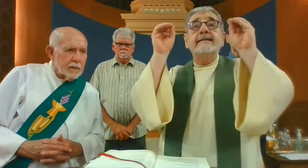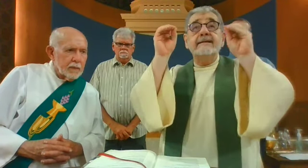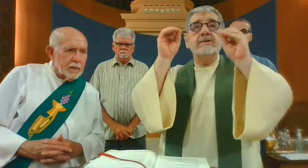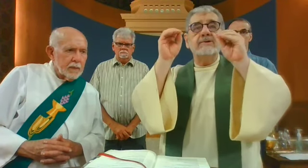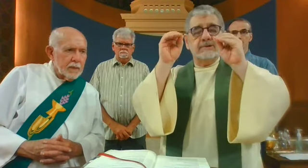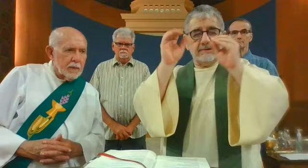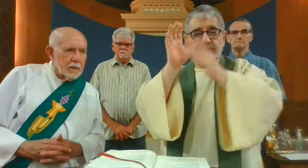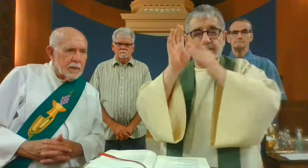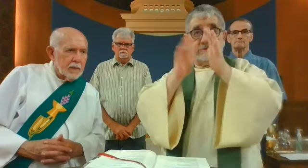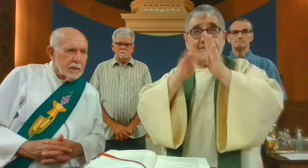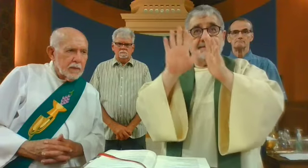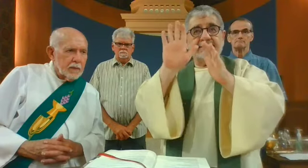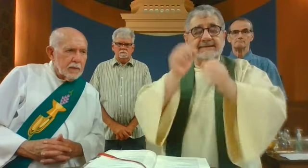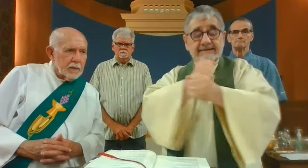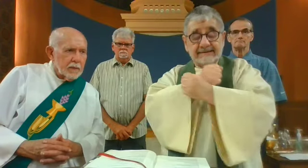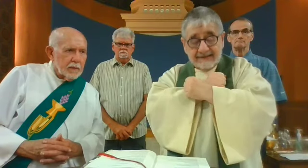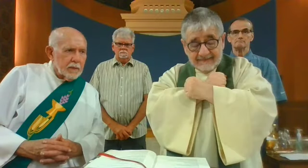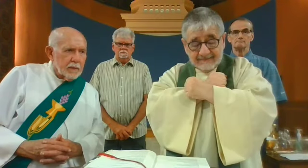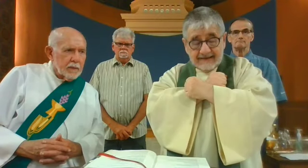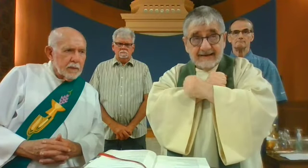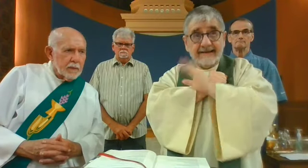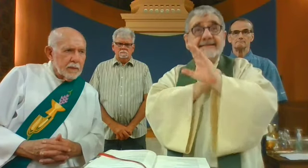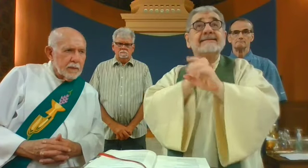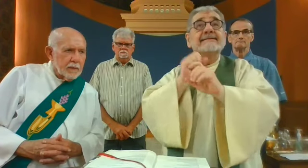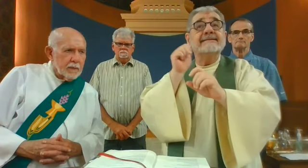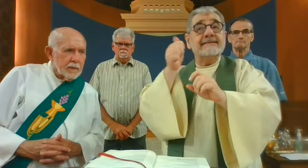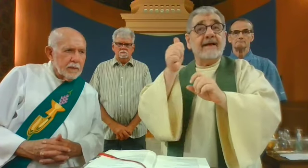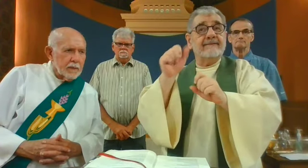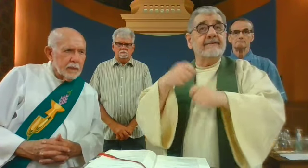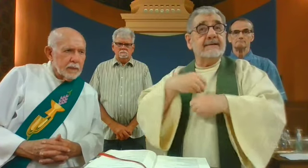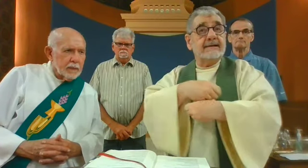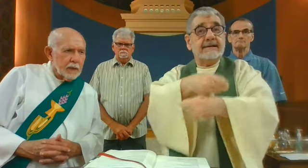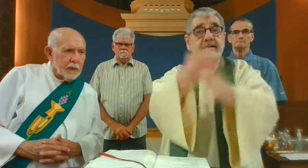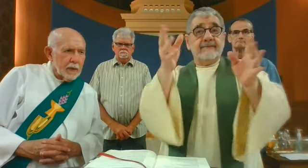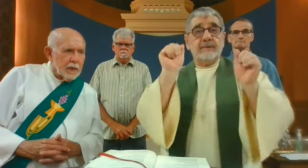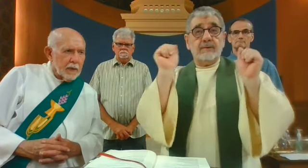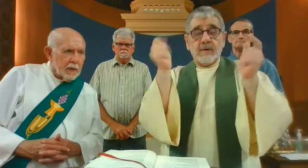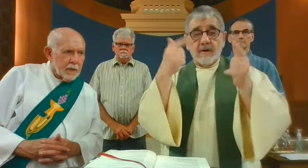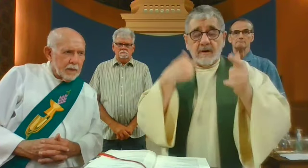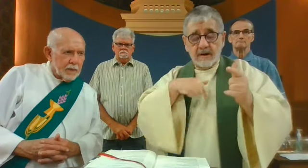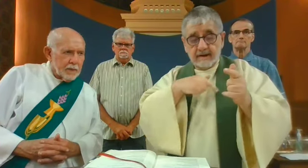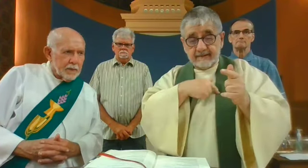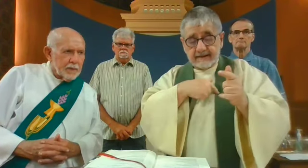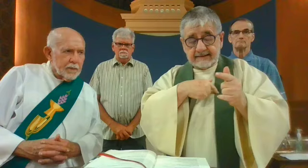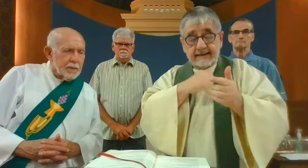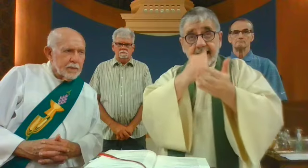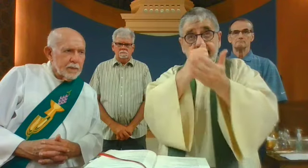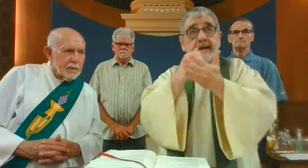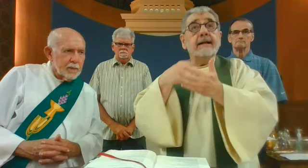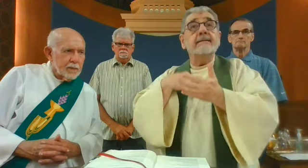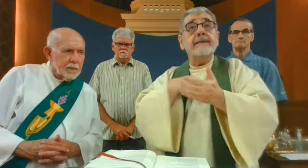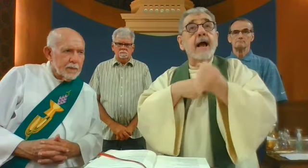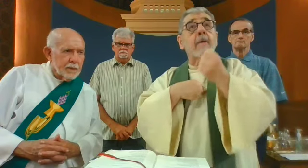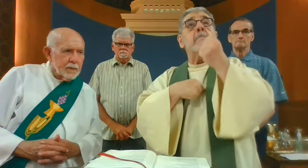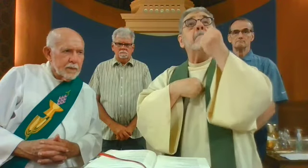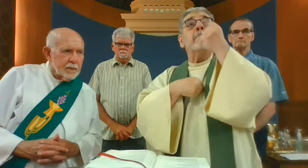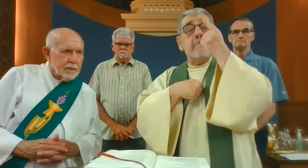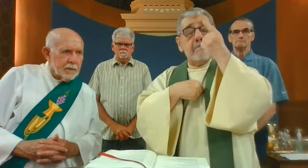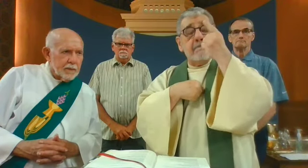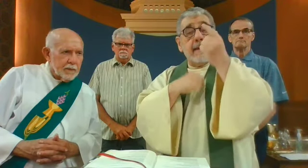always teaching of Jesus' love, as he gave himself to all of us to